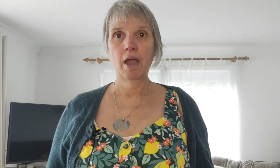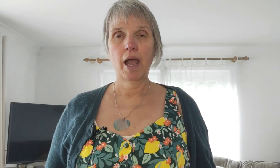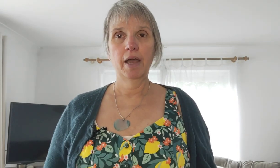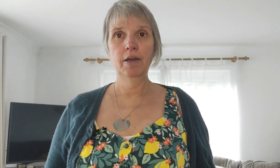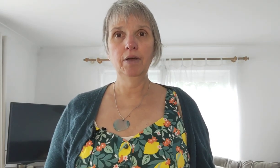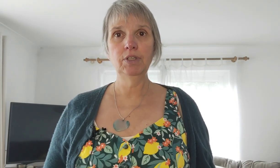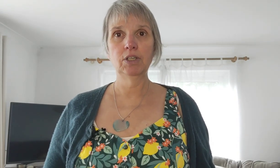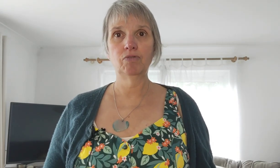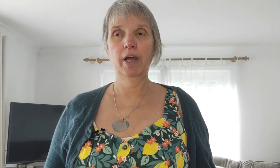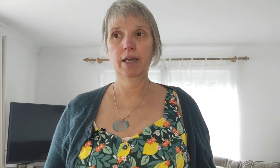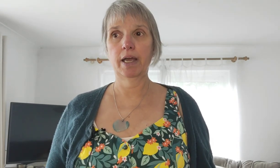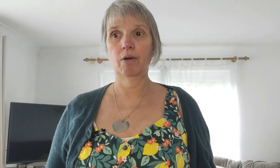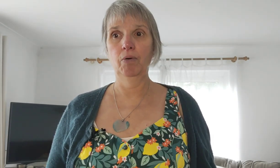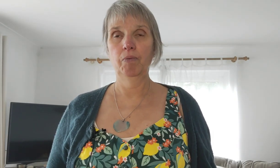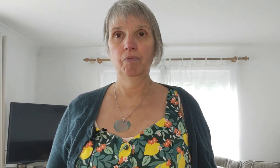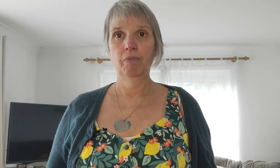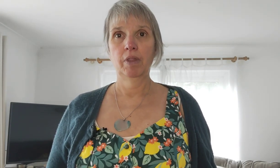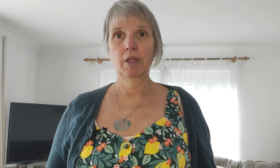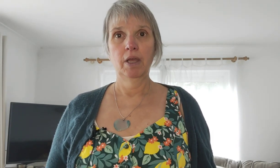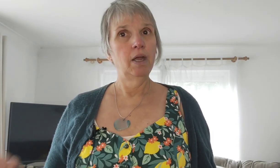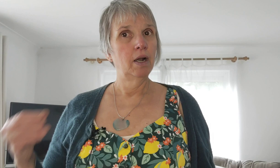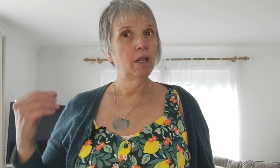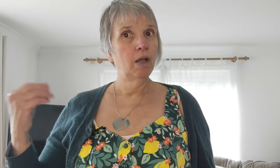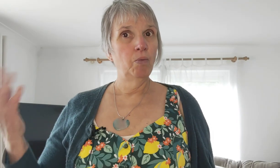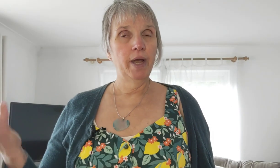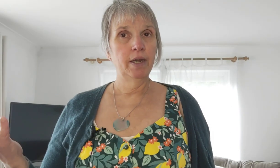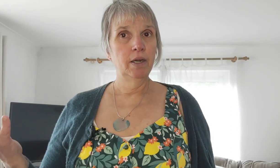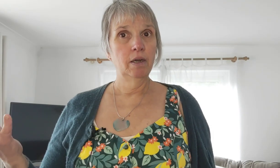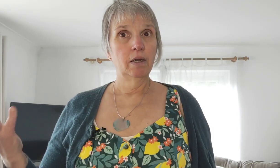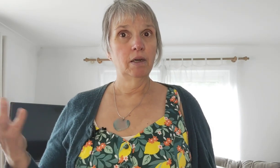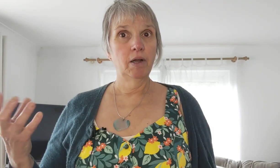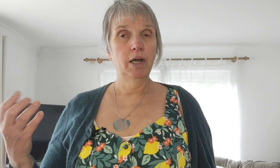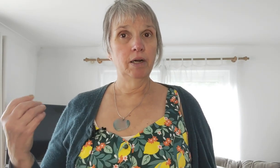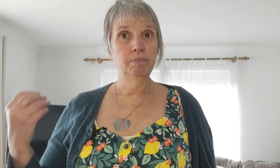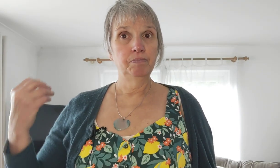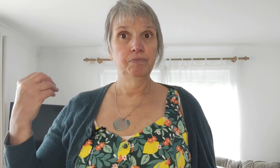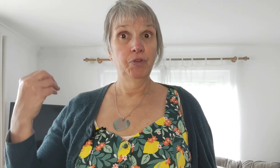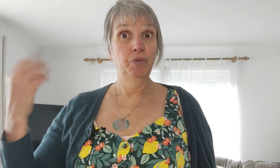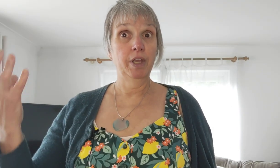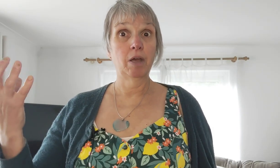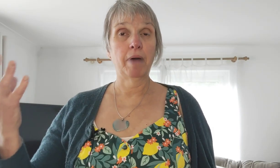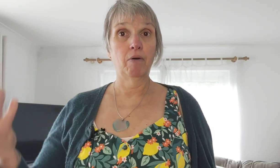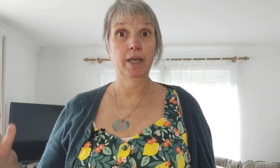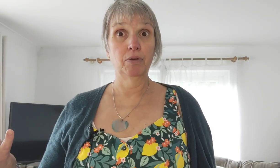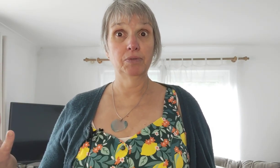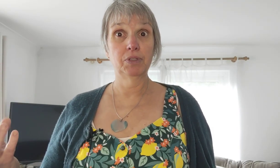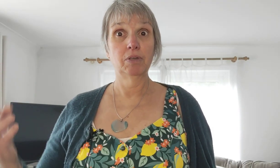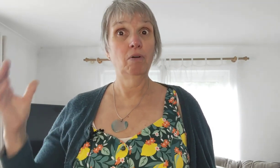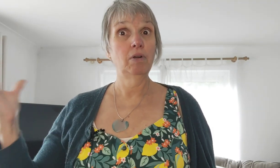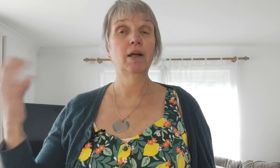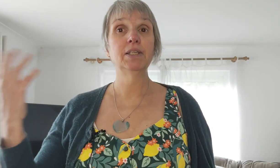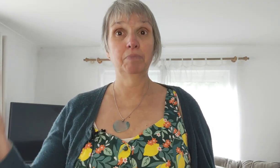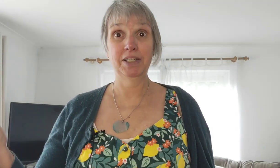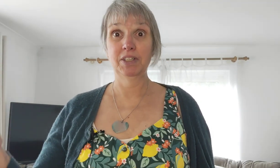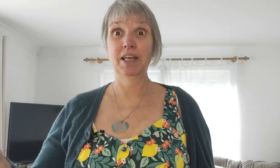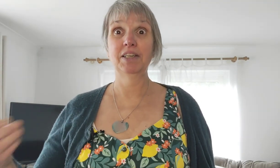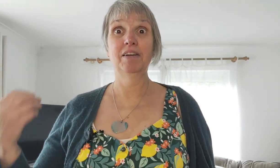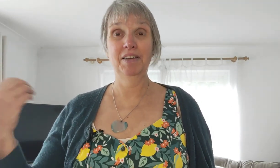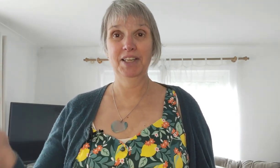and notice right now when um you think about guilt i didn't mention that did i